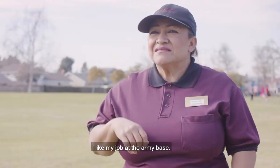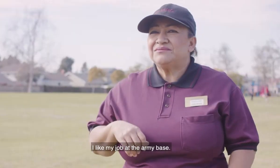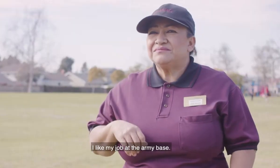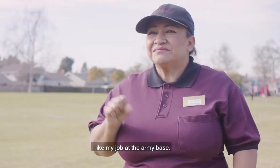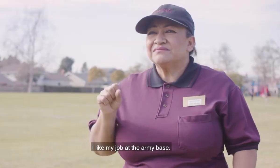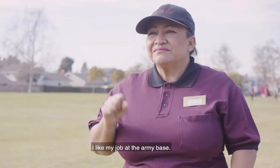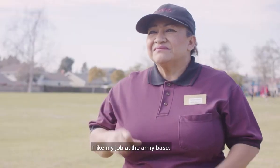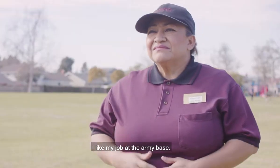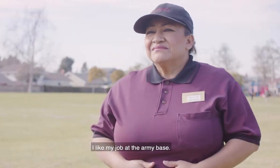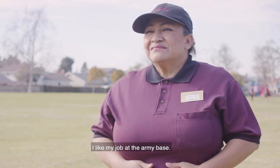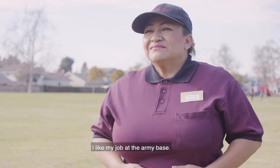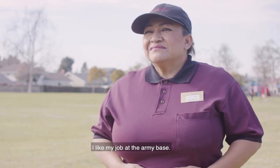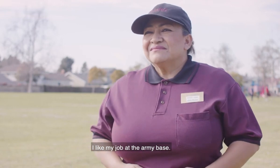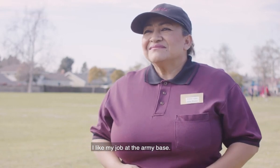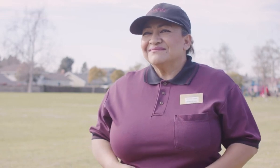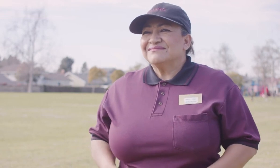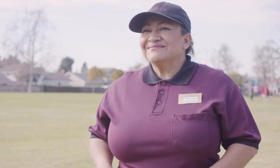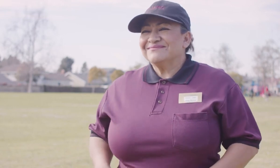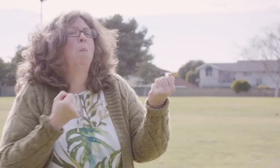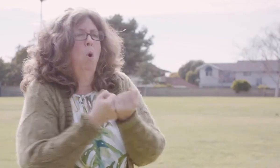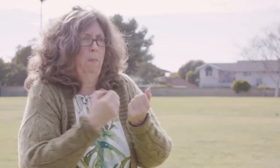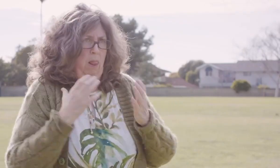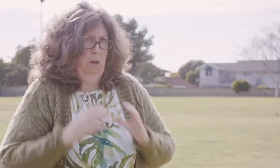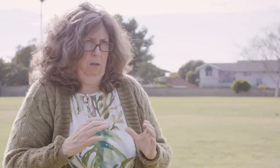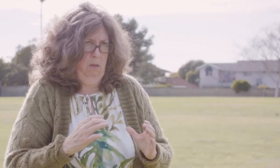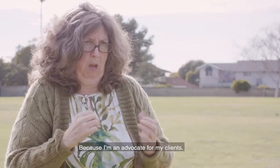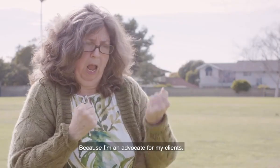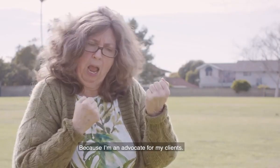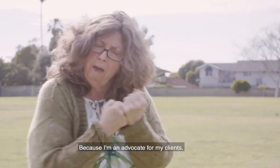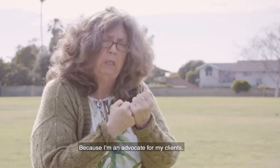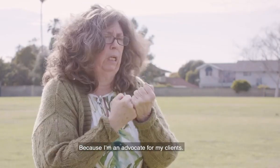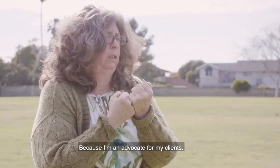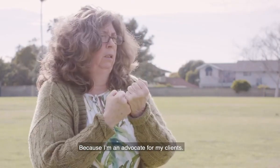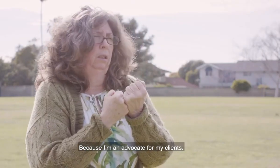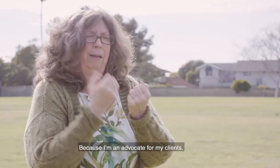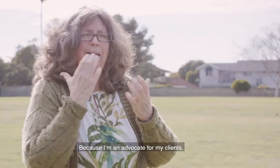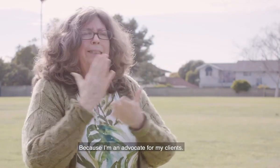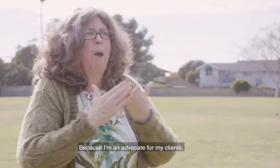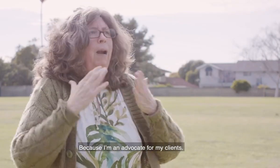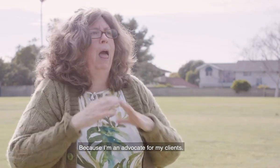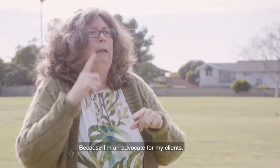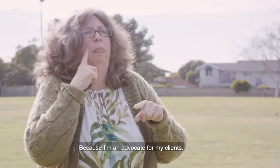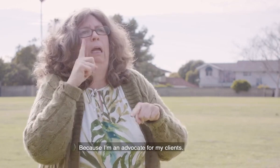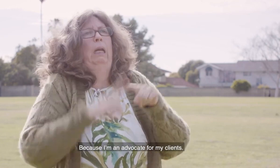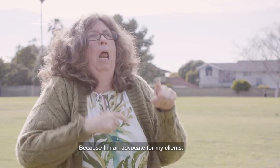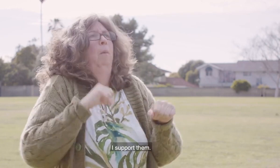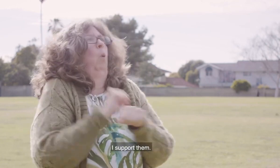job at the Army Base because I'm an advocate for my clients. I support